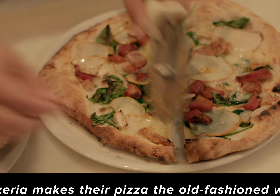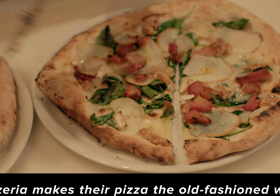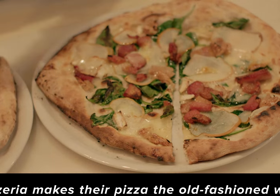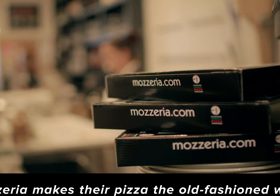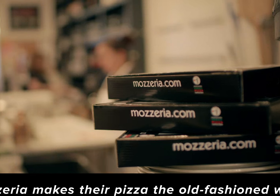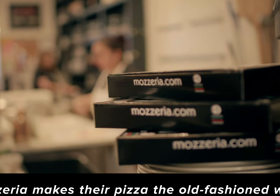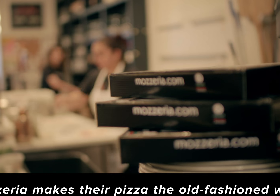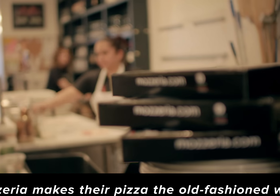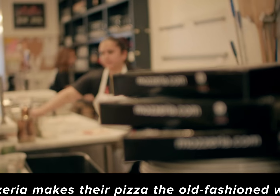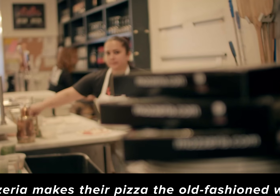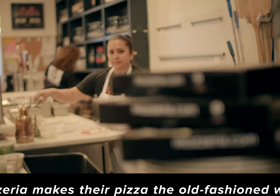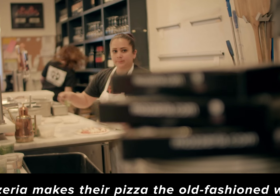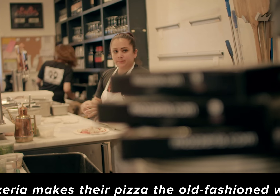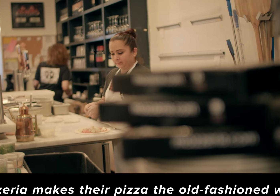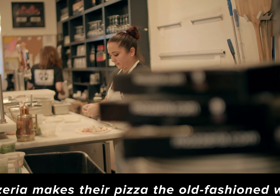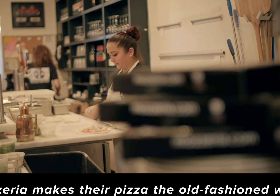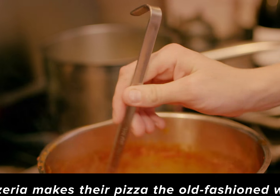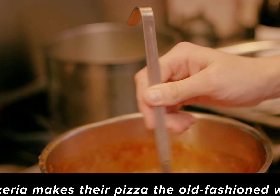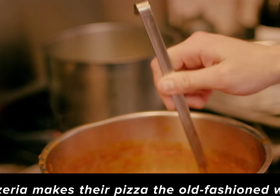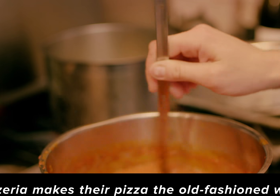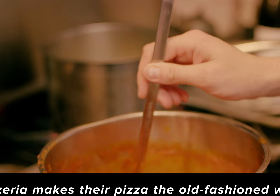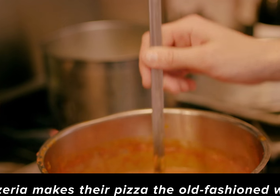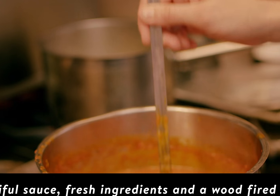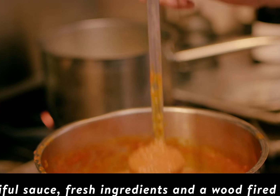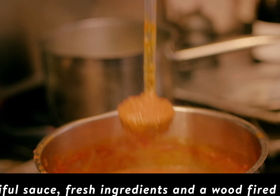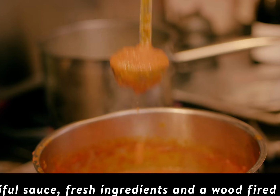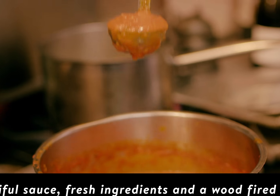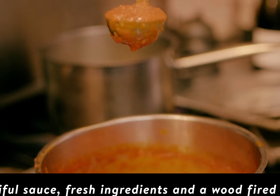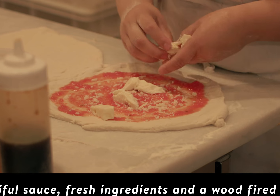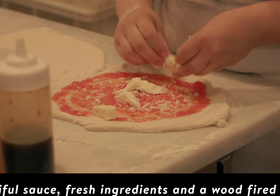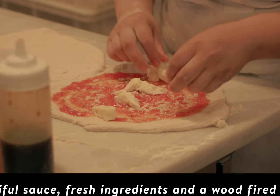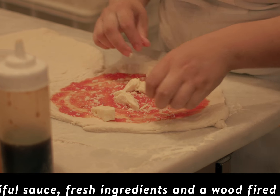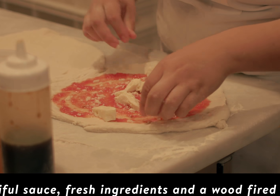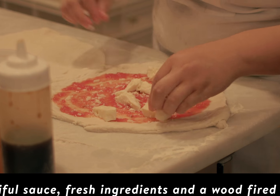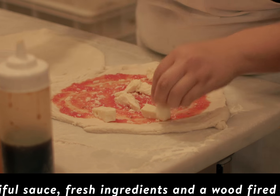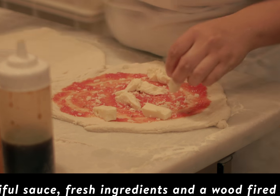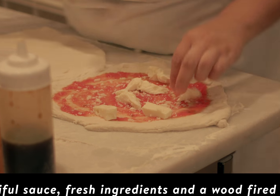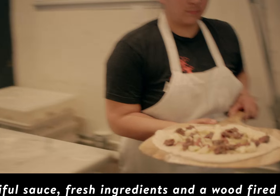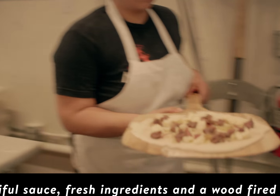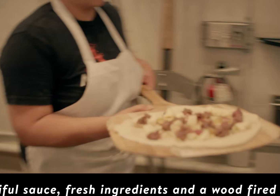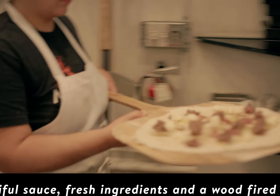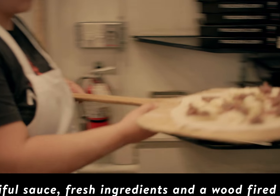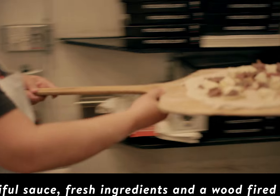Mozzeria makes their pizza the old-fashioned way. Beautiful sauce, fresh ingredients, and a wood-fired oven.